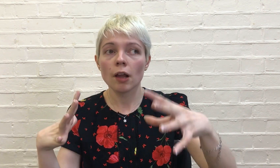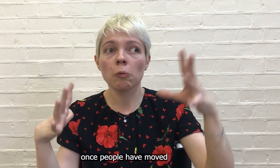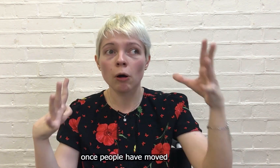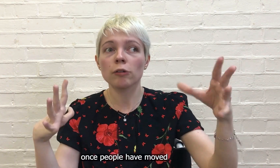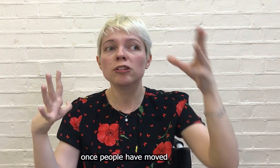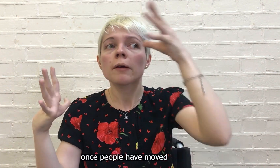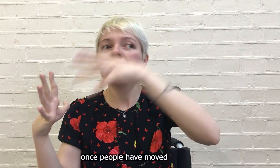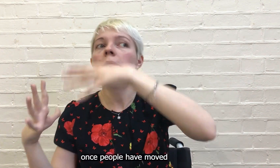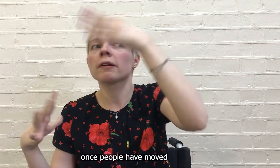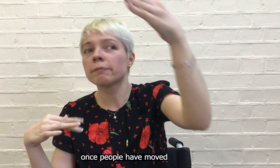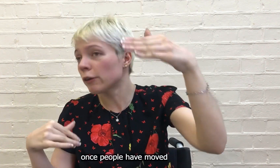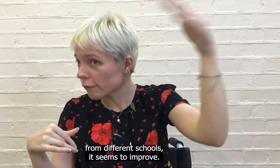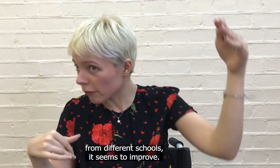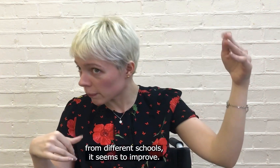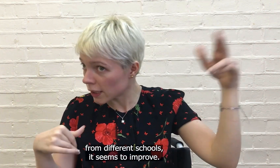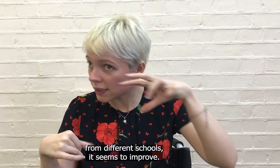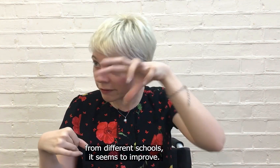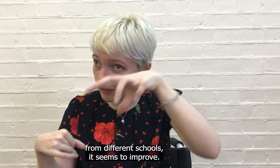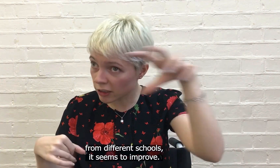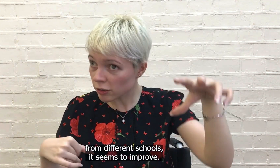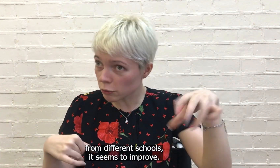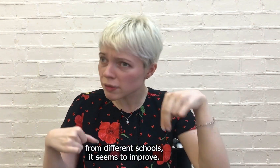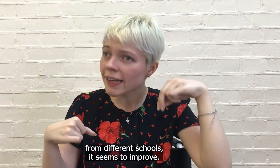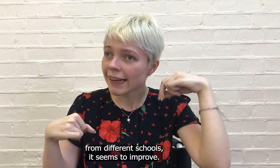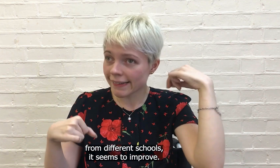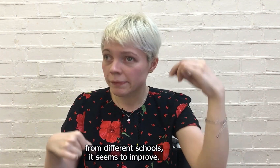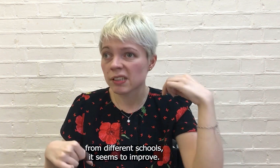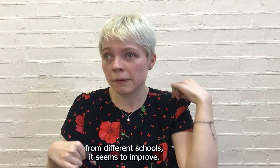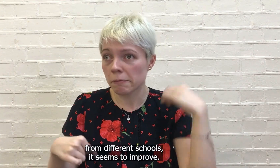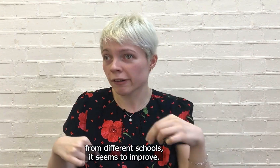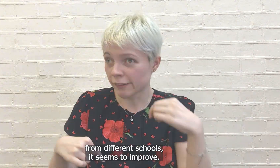whilst people are moved from different schools it seems to improve